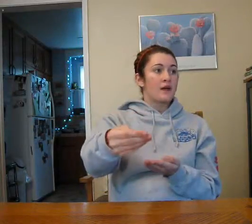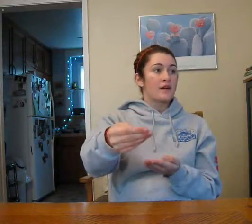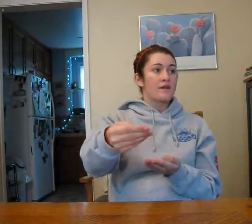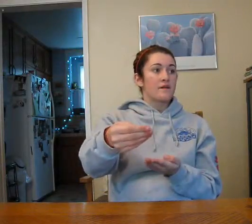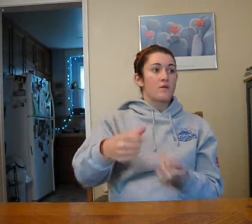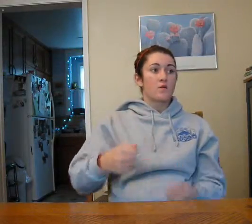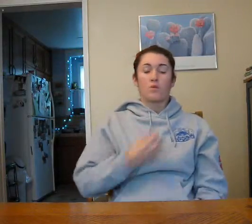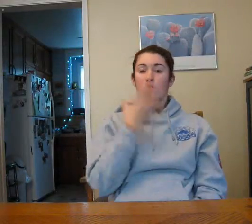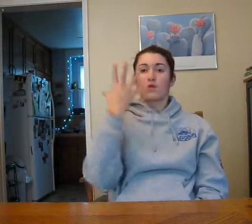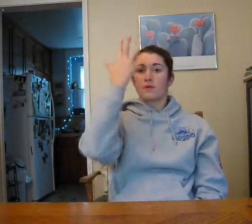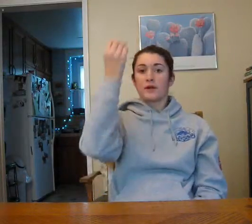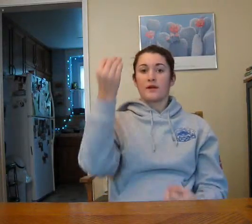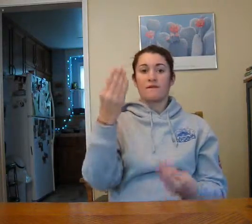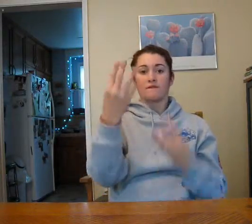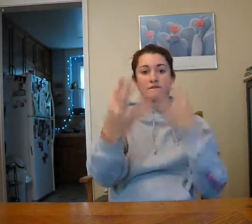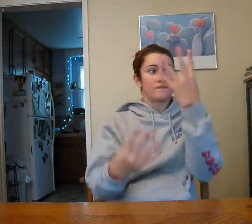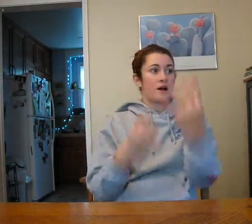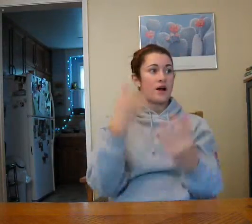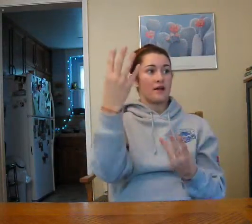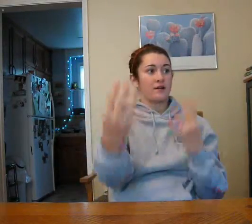warm fire.